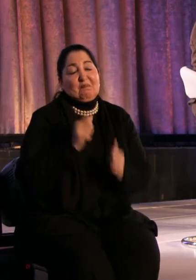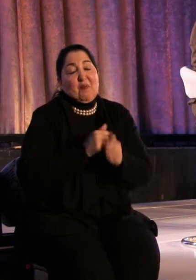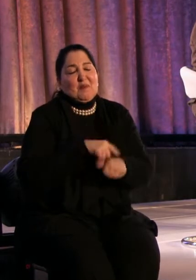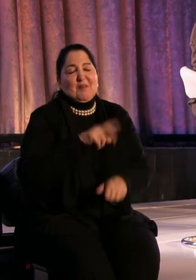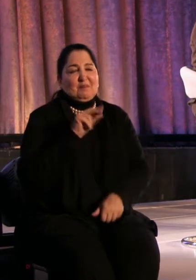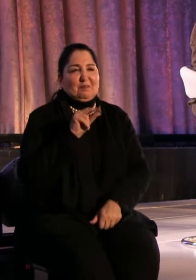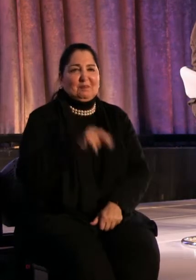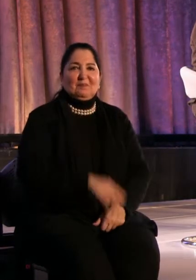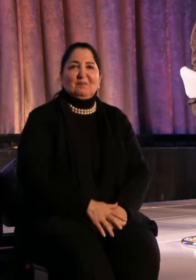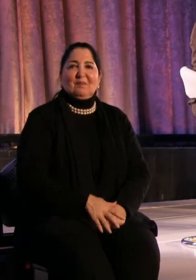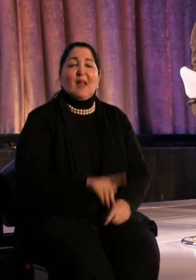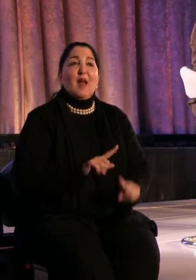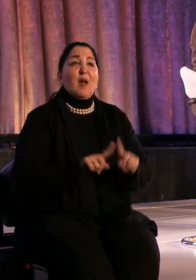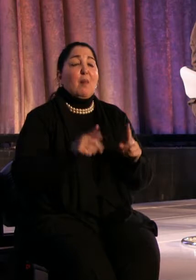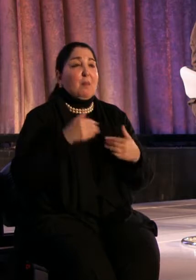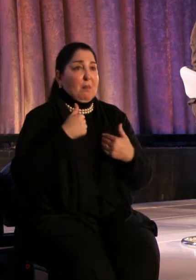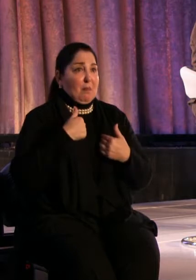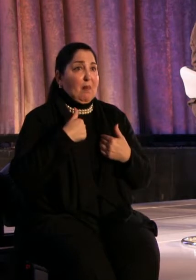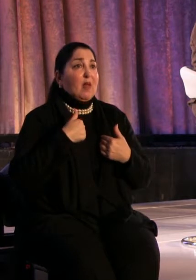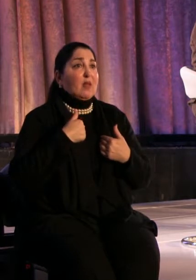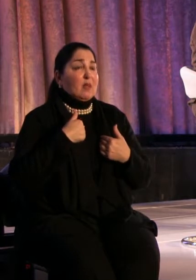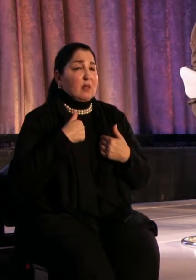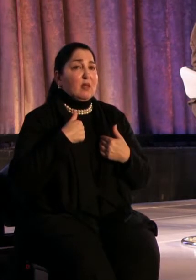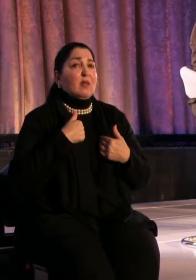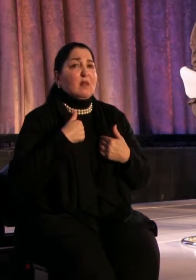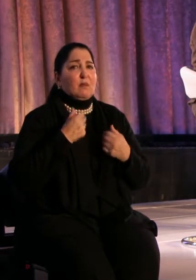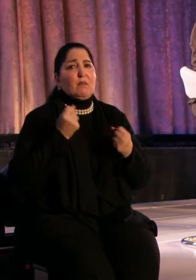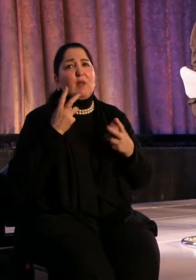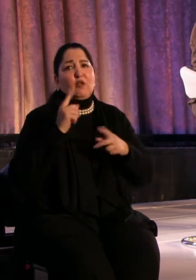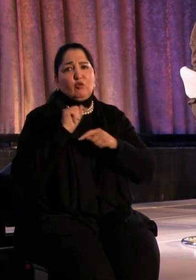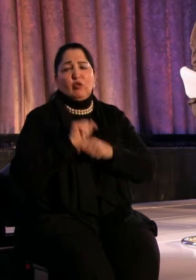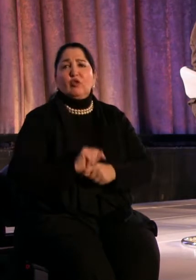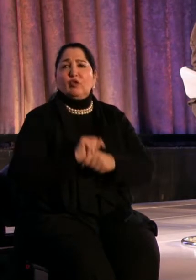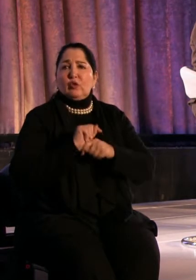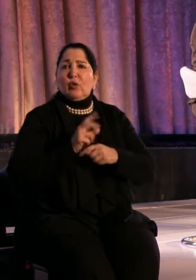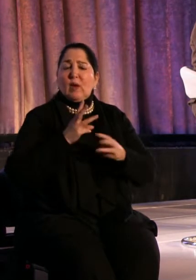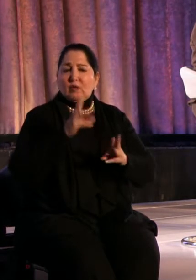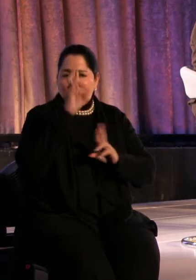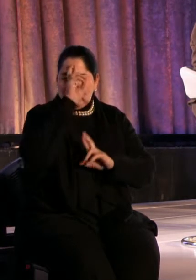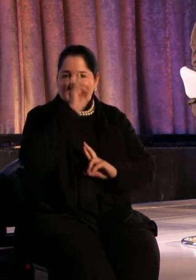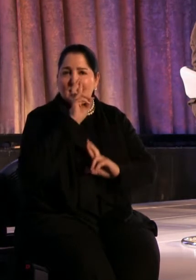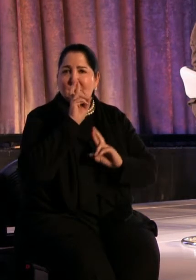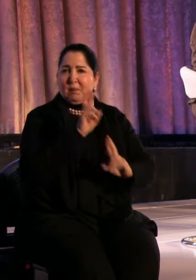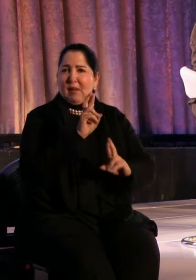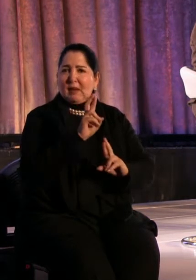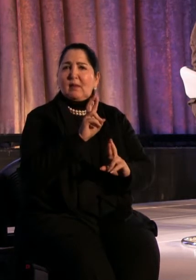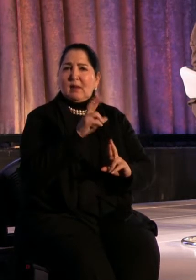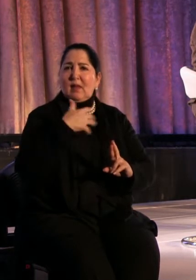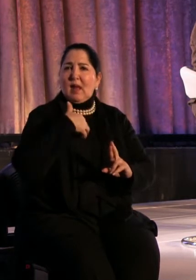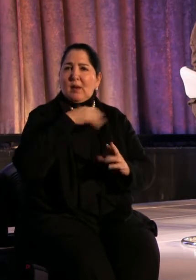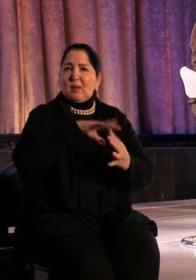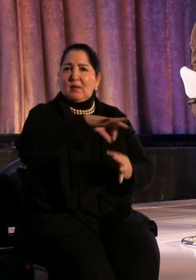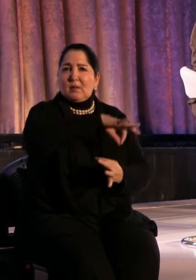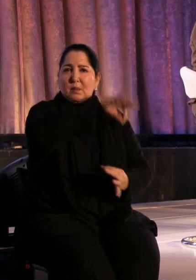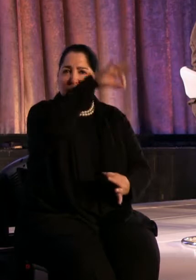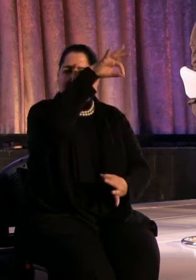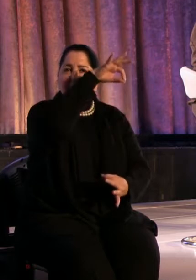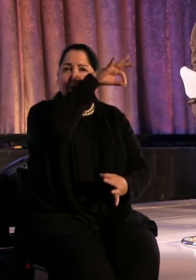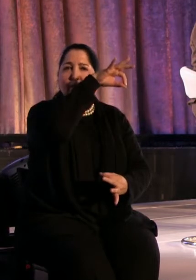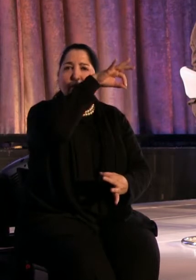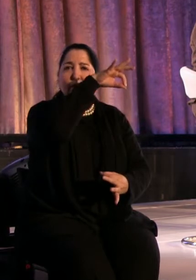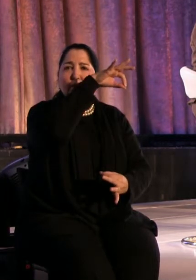were a lot of traditional ways of respecting the spirit of which animal